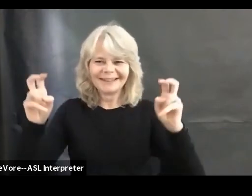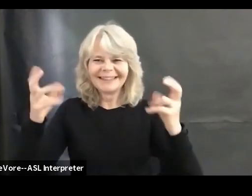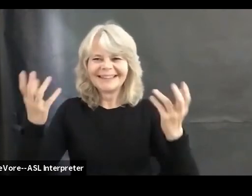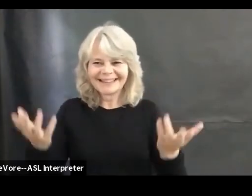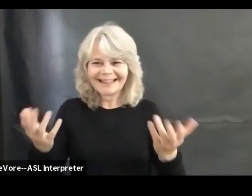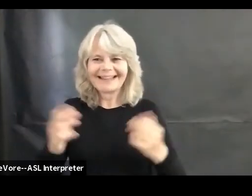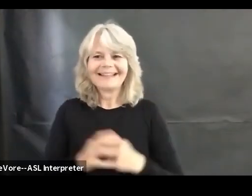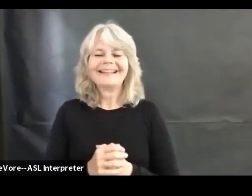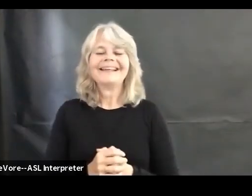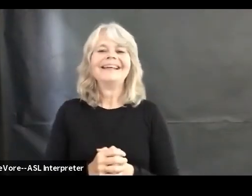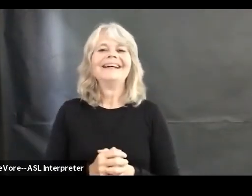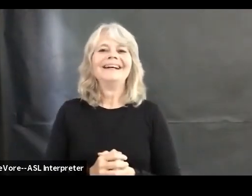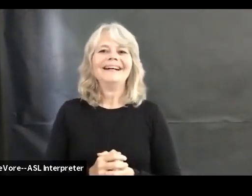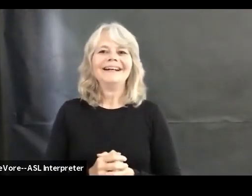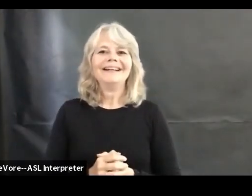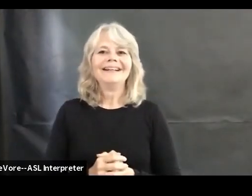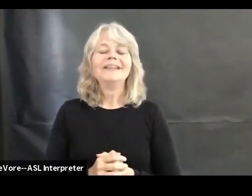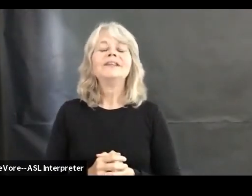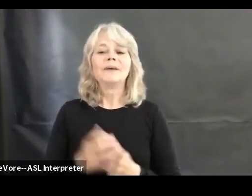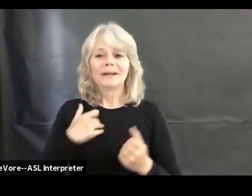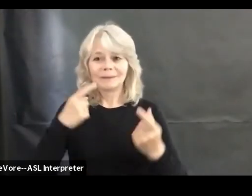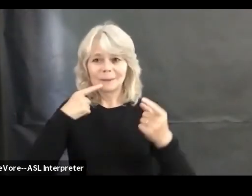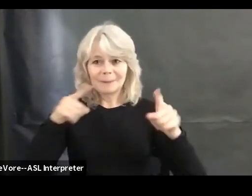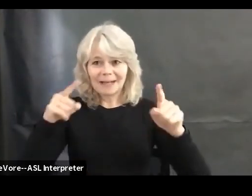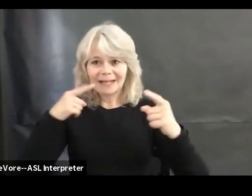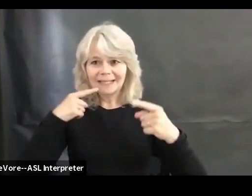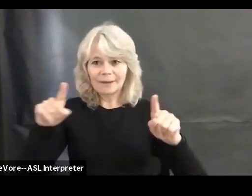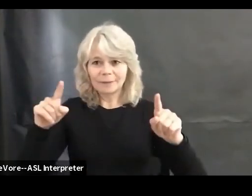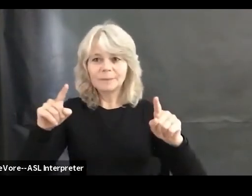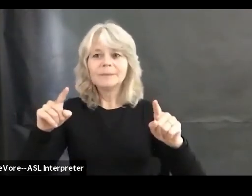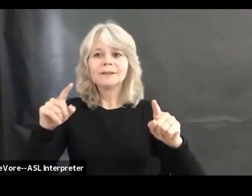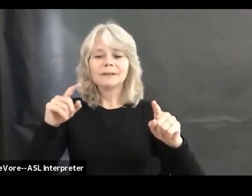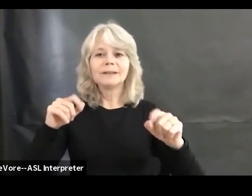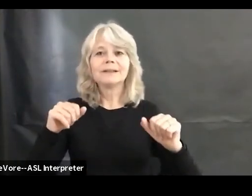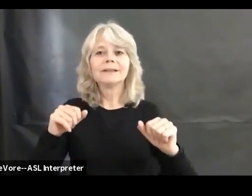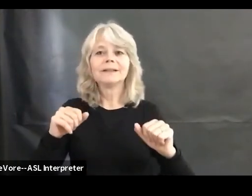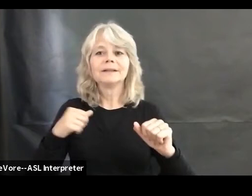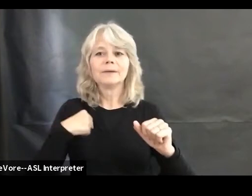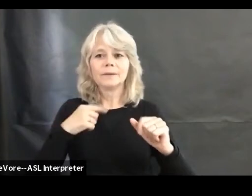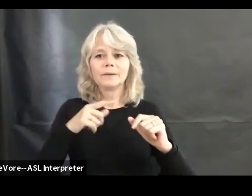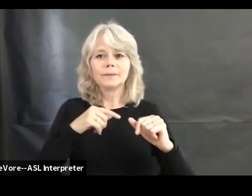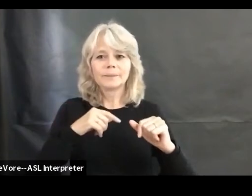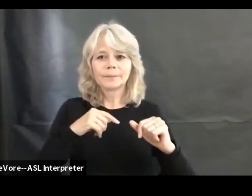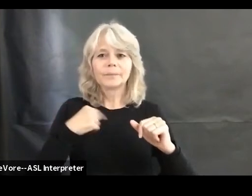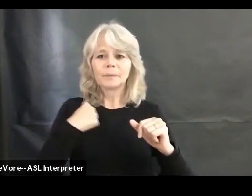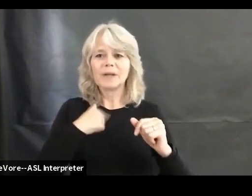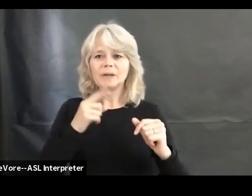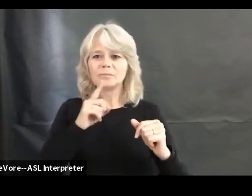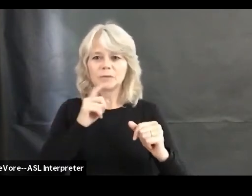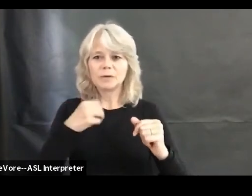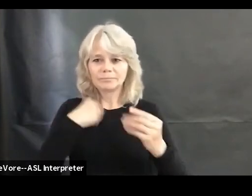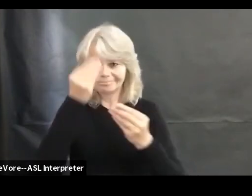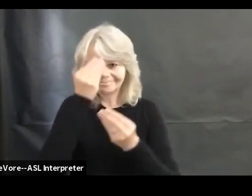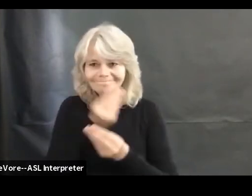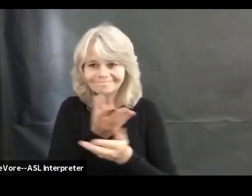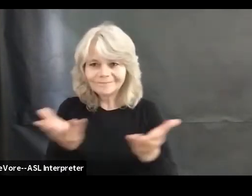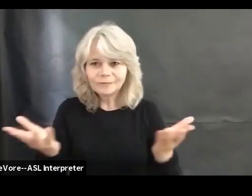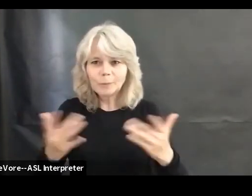I have a few announcements for the community, so I wanted to make sure to get those out. The first one is,